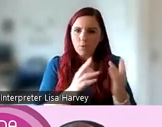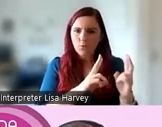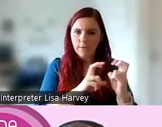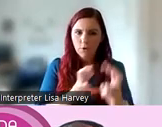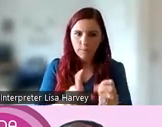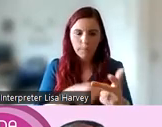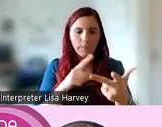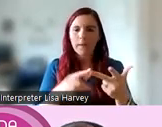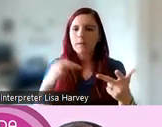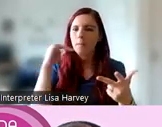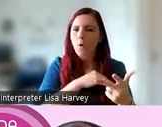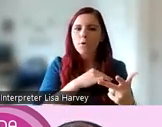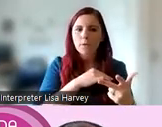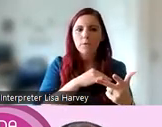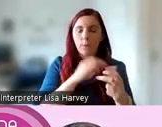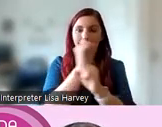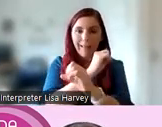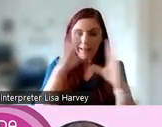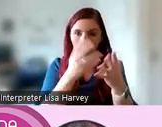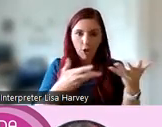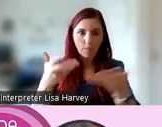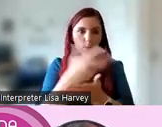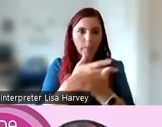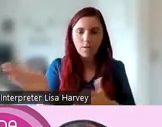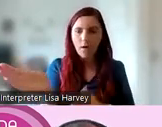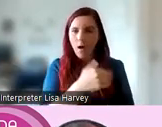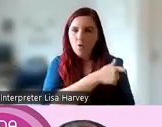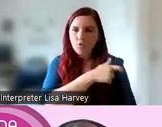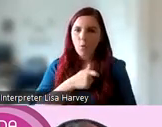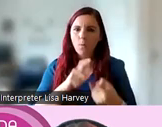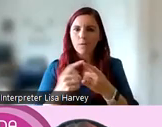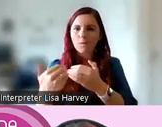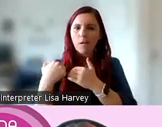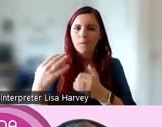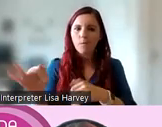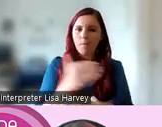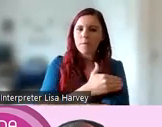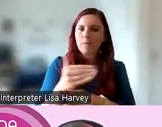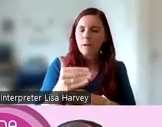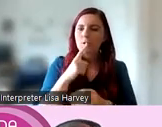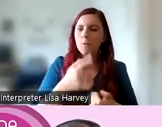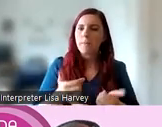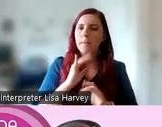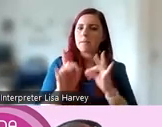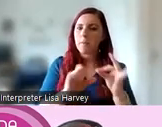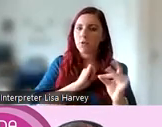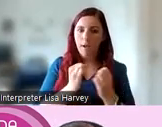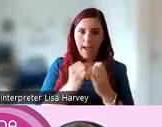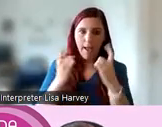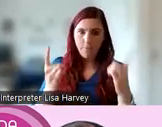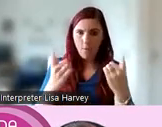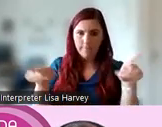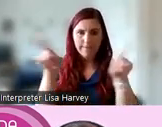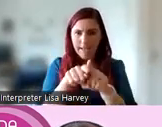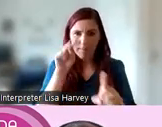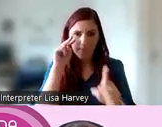important to clearly communicate all roles and responsibilities from the outset. And in order to make sure that everyone is on the same page and to